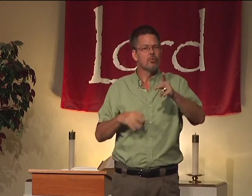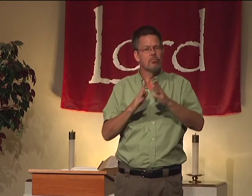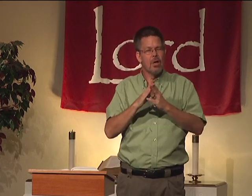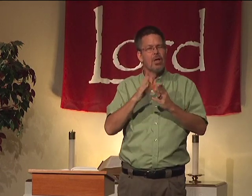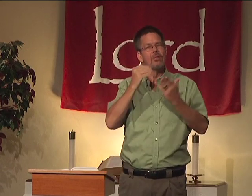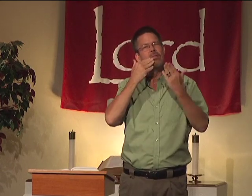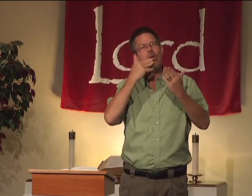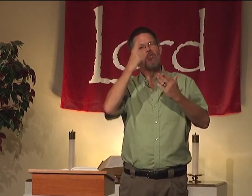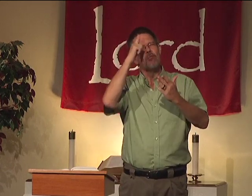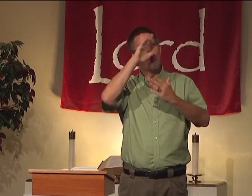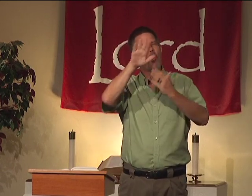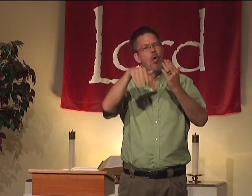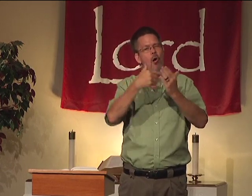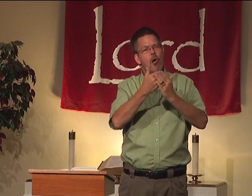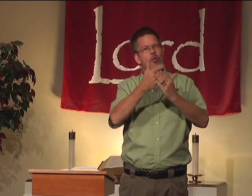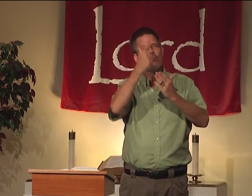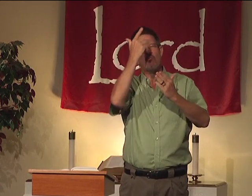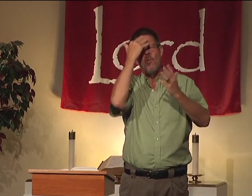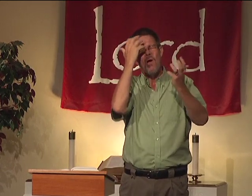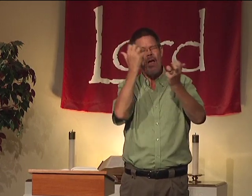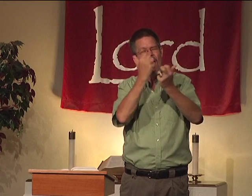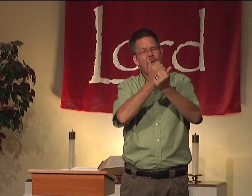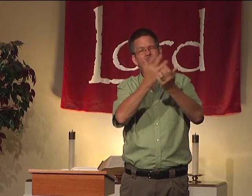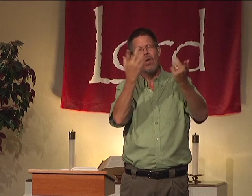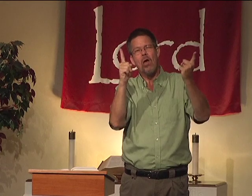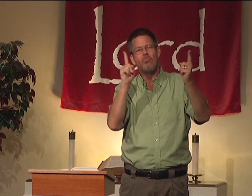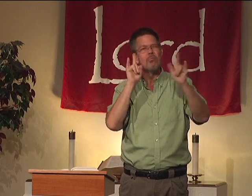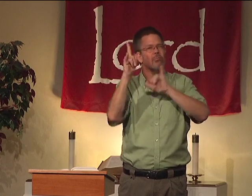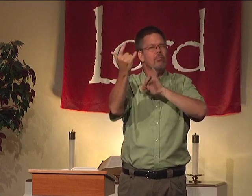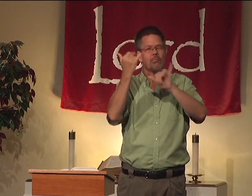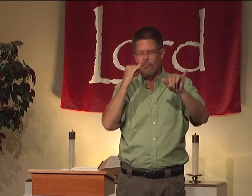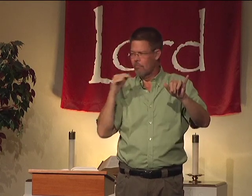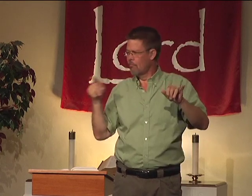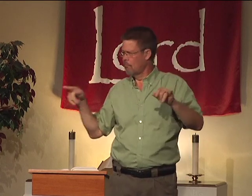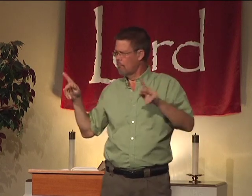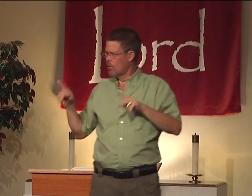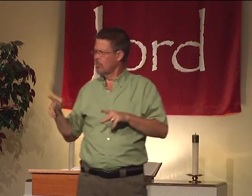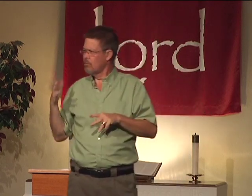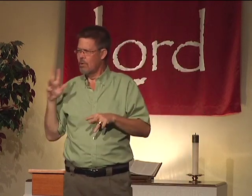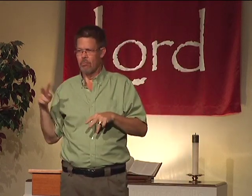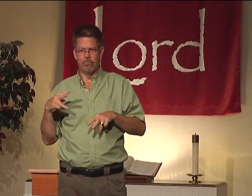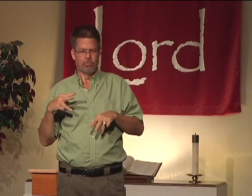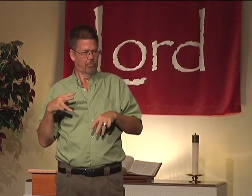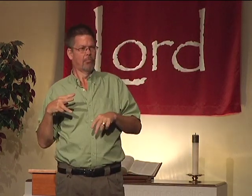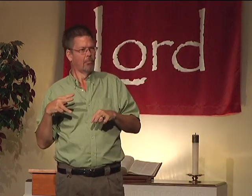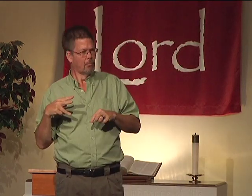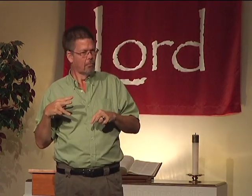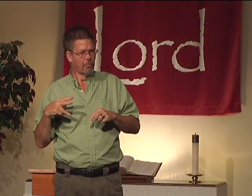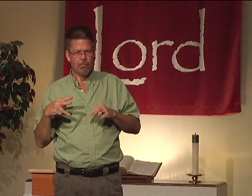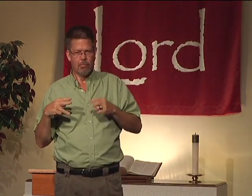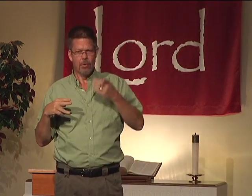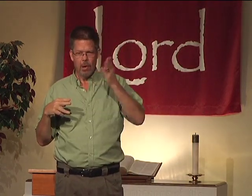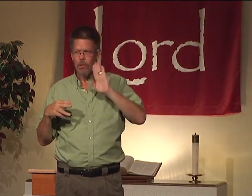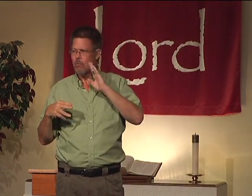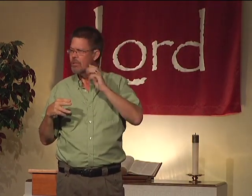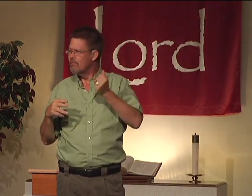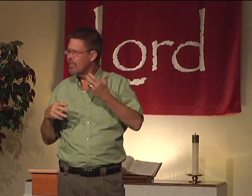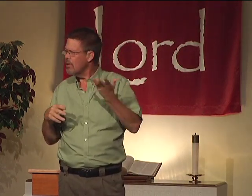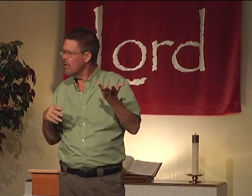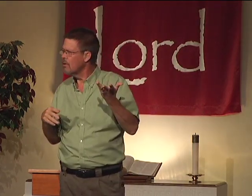And then another person in their prayer might say, thank you, God, for being so all-knowing. From the past to the present to the